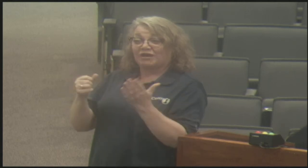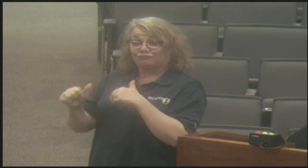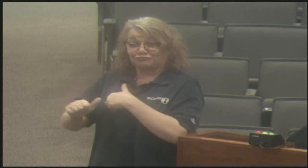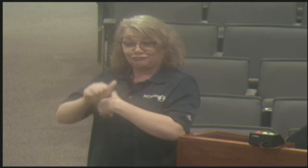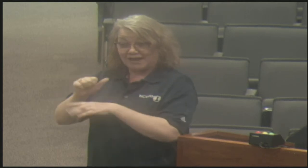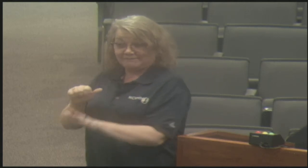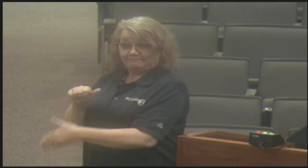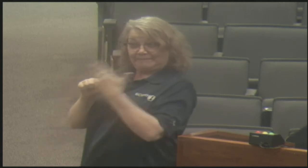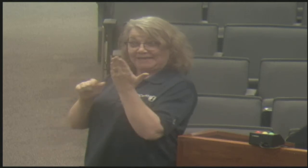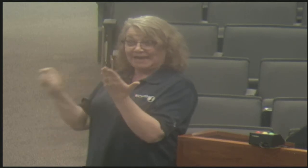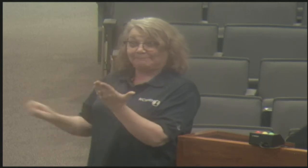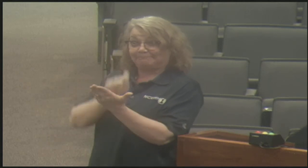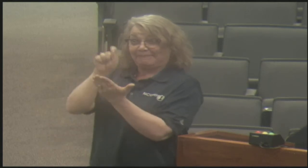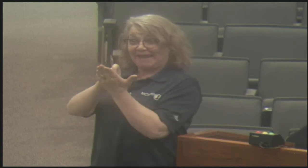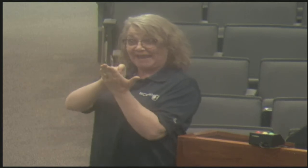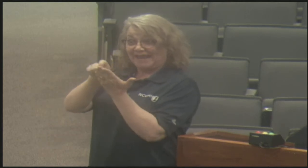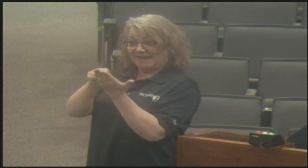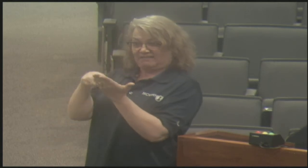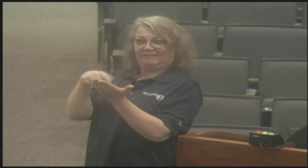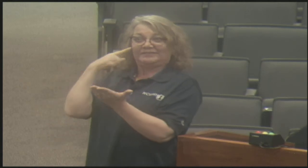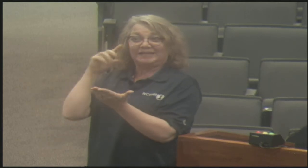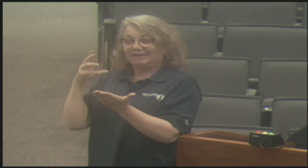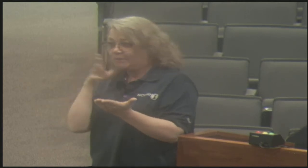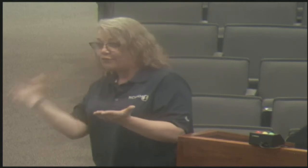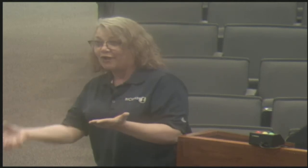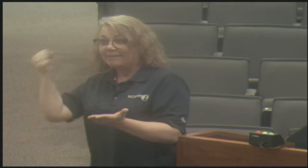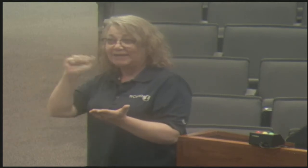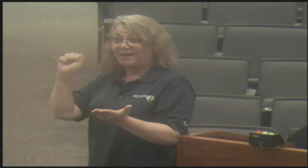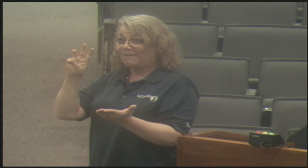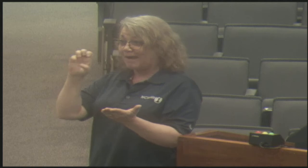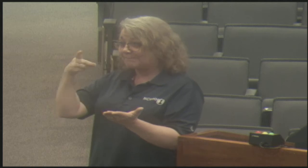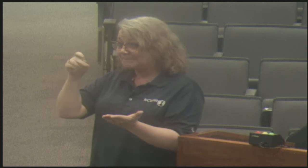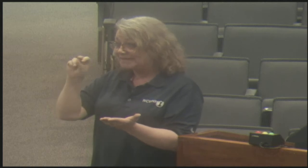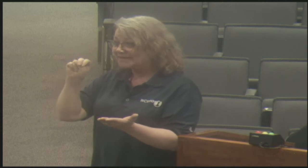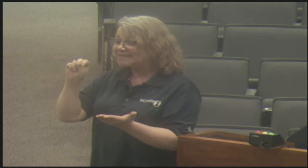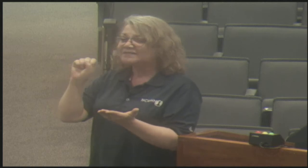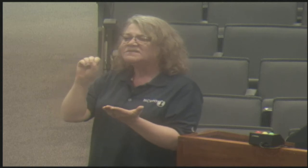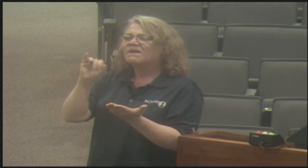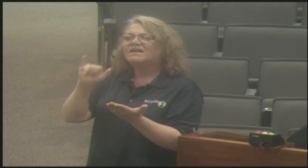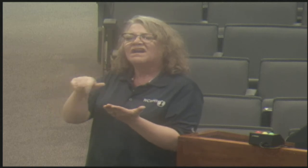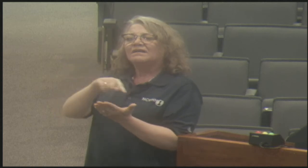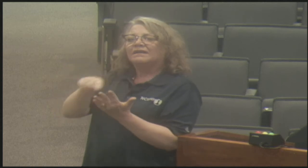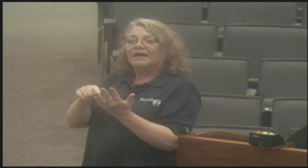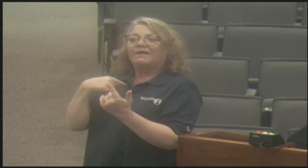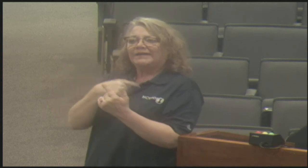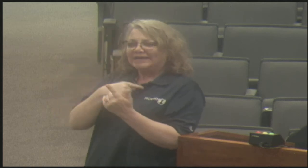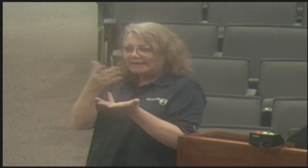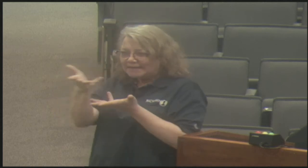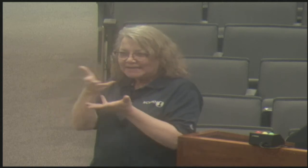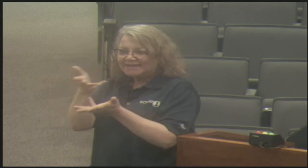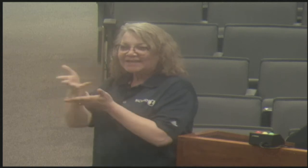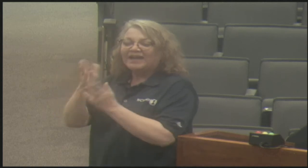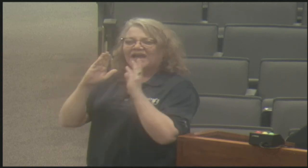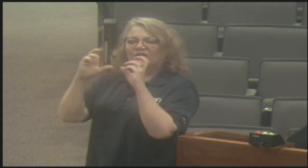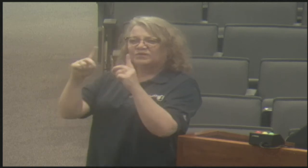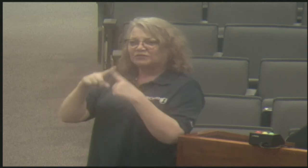how they can best break down that communication barrier without feeling threatened, without thinking that